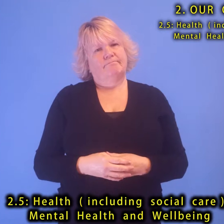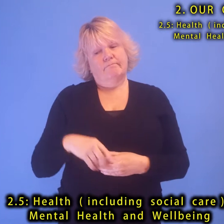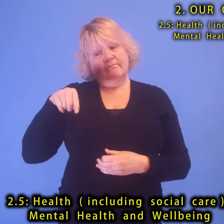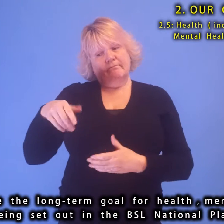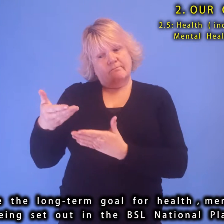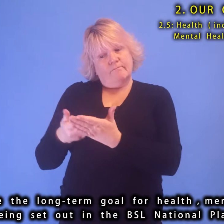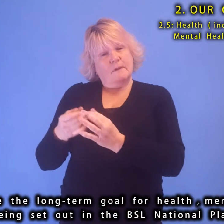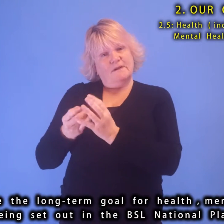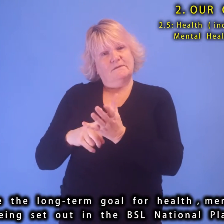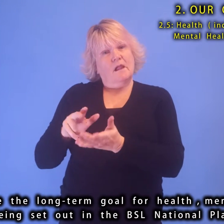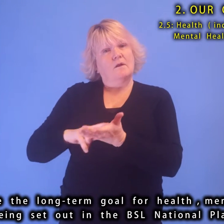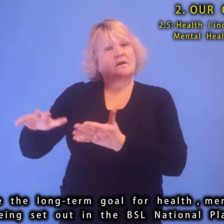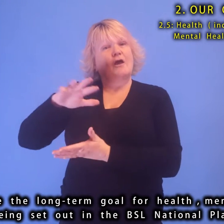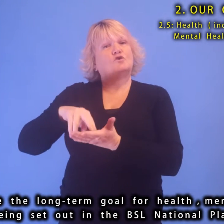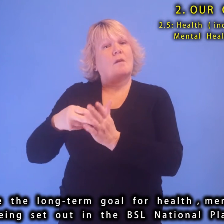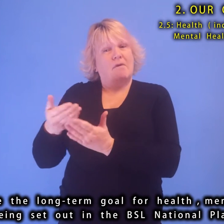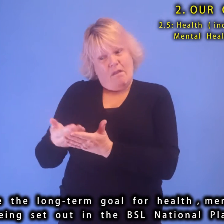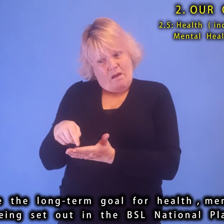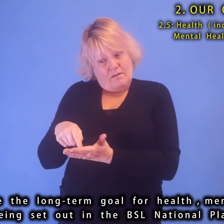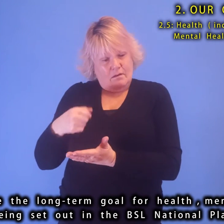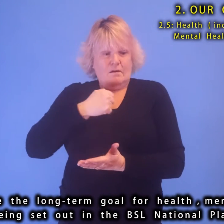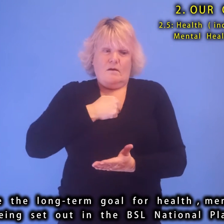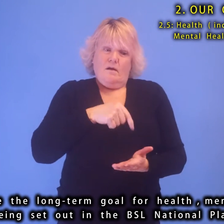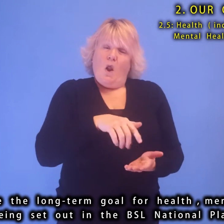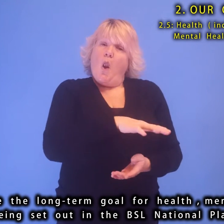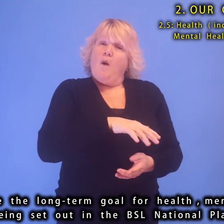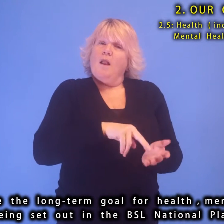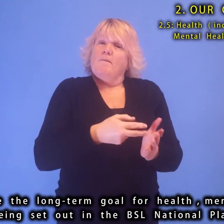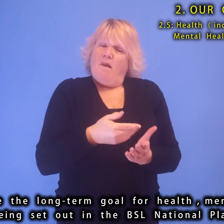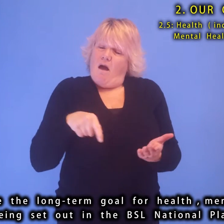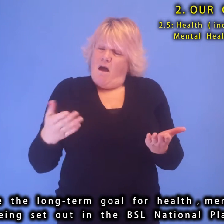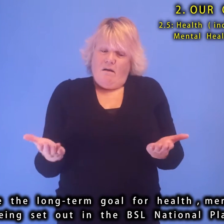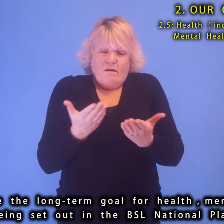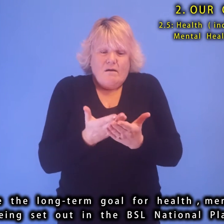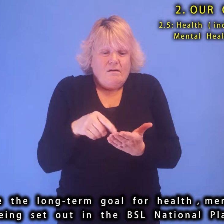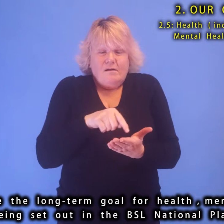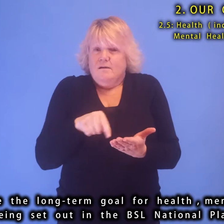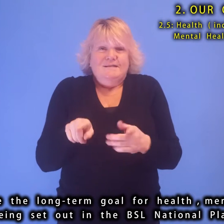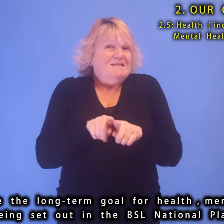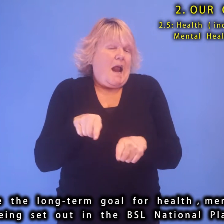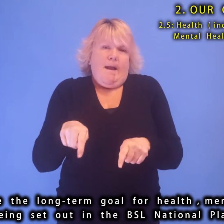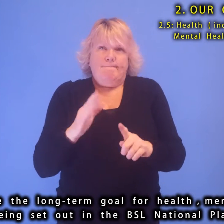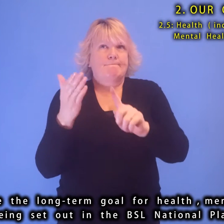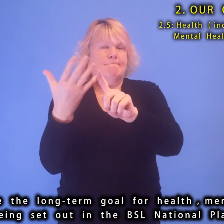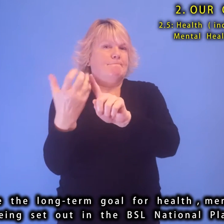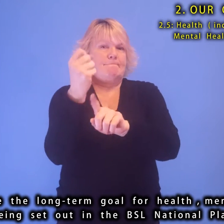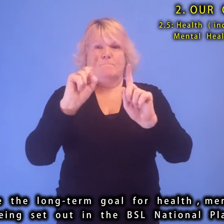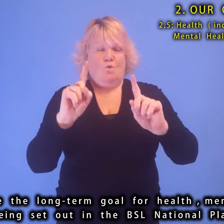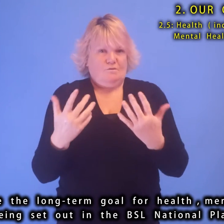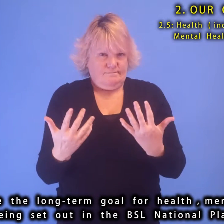We share the long-term goal for health, mental health and well-being set out in the BSL National